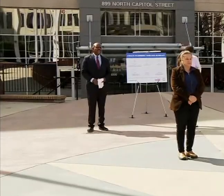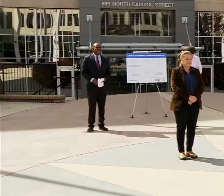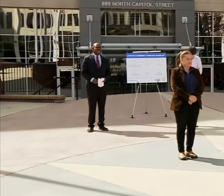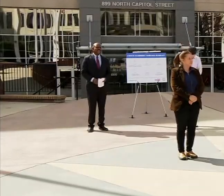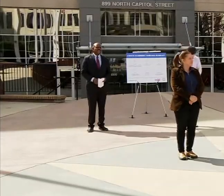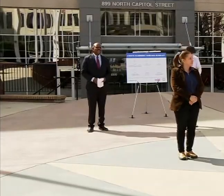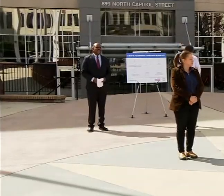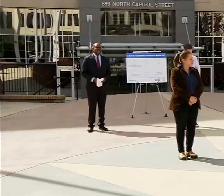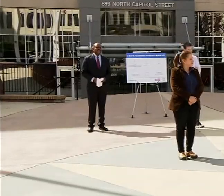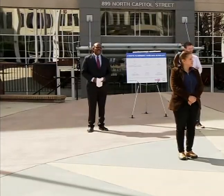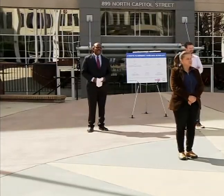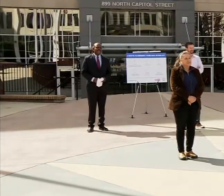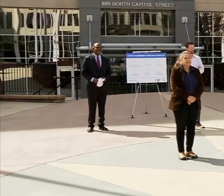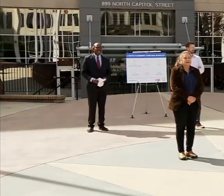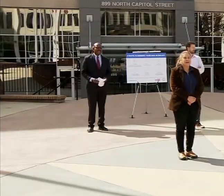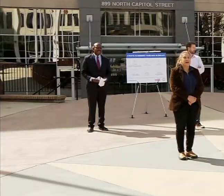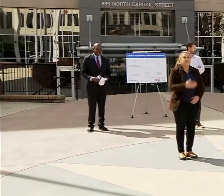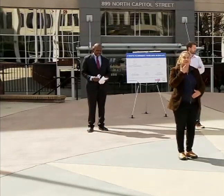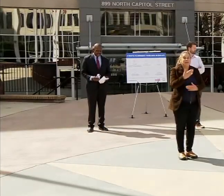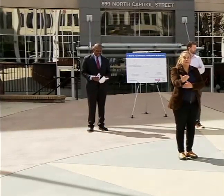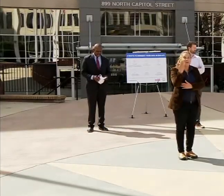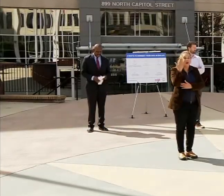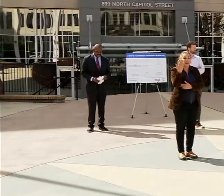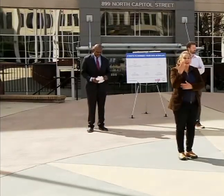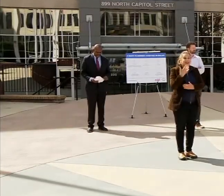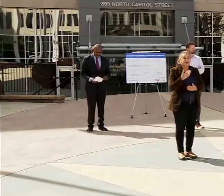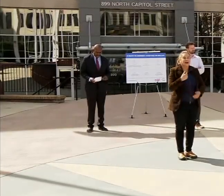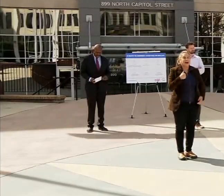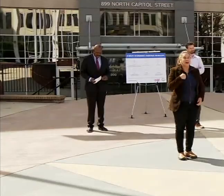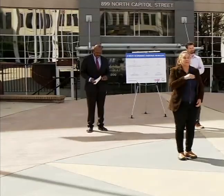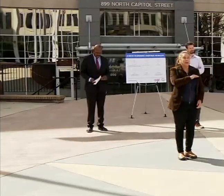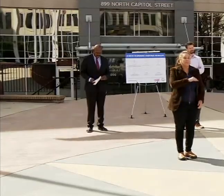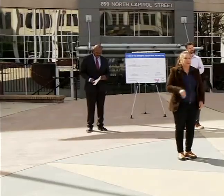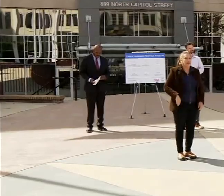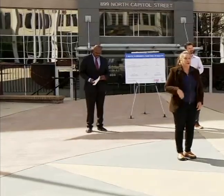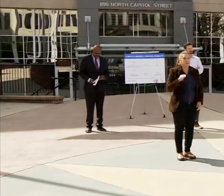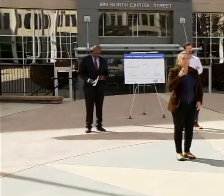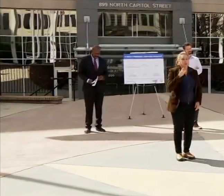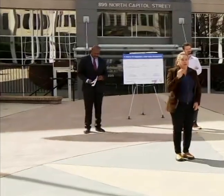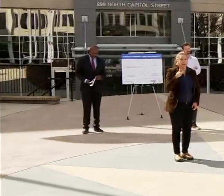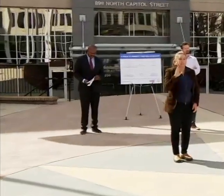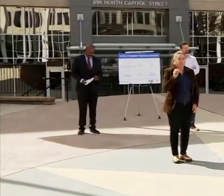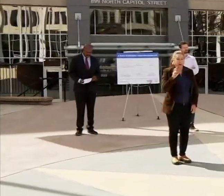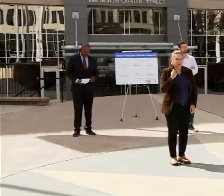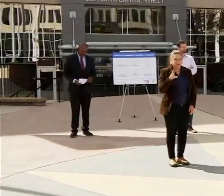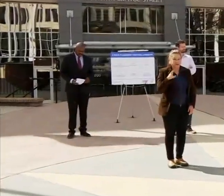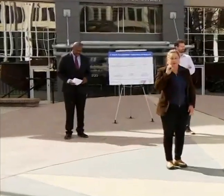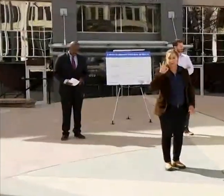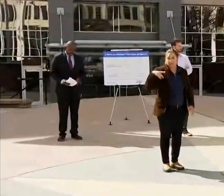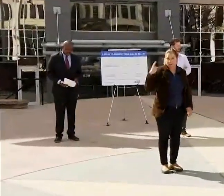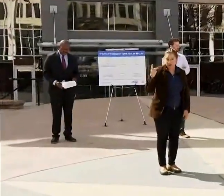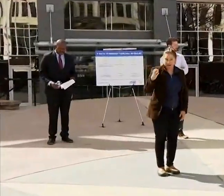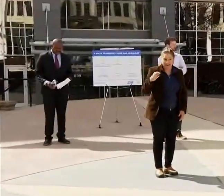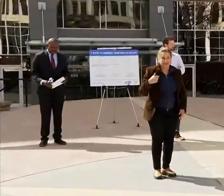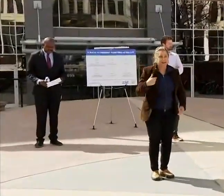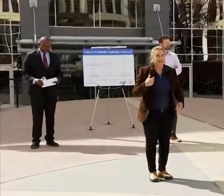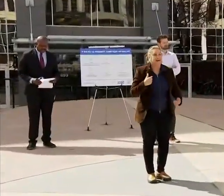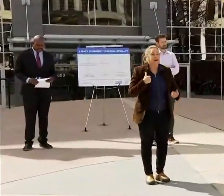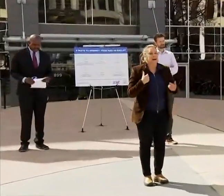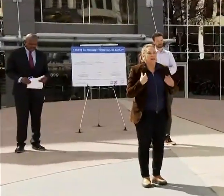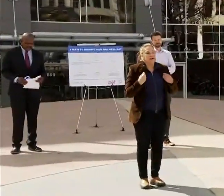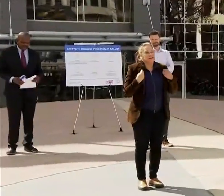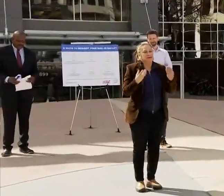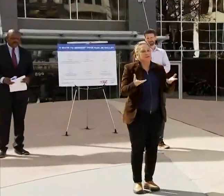Good morning everybody. I'm Muriel Bowser. I'm the mayor of Washington DC and I am providing the